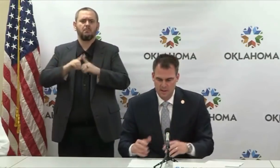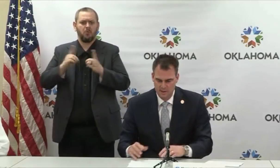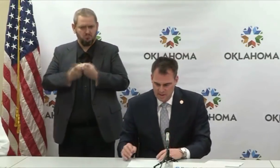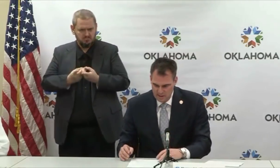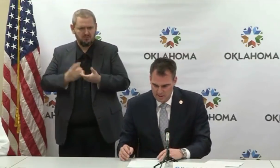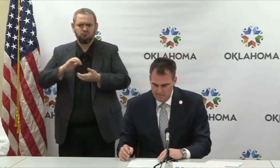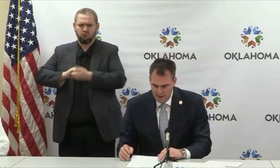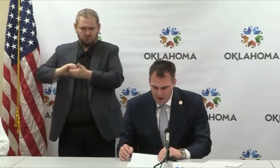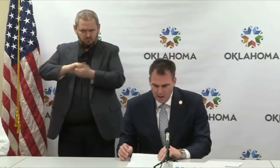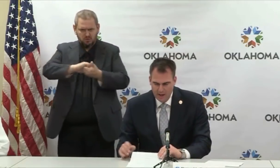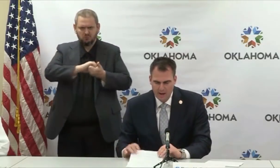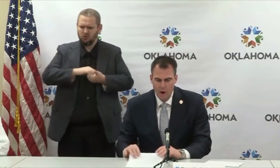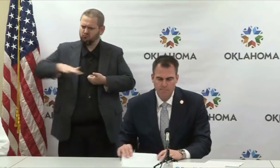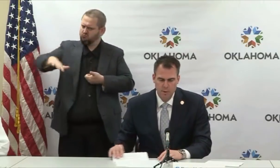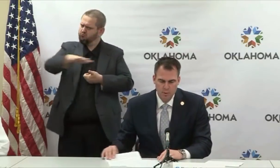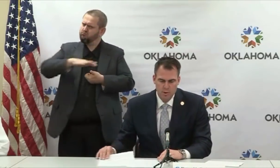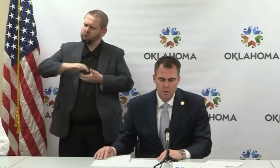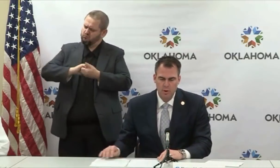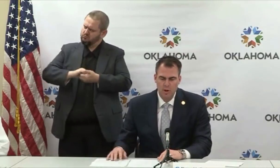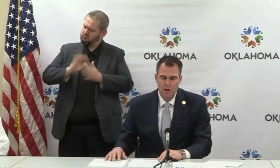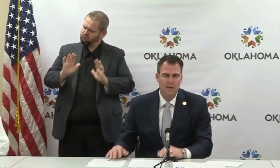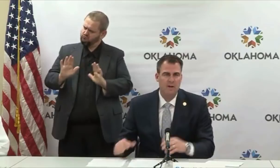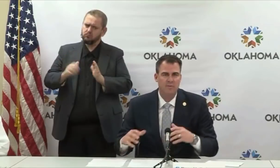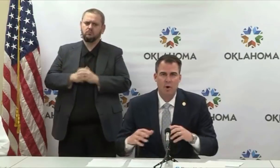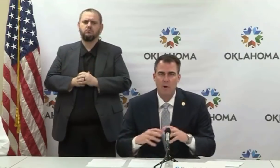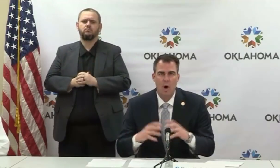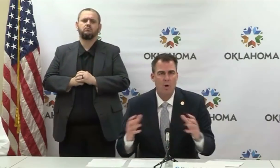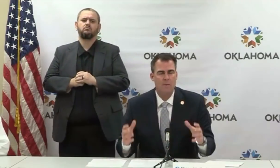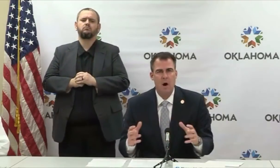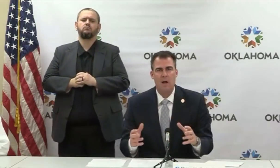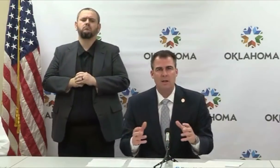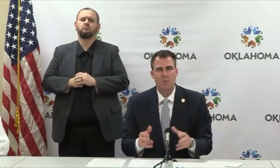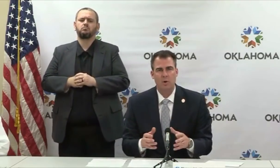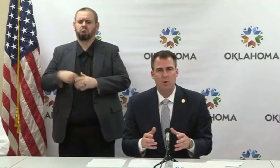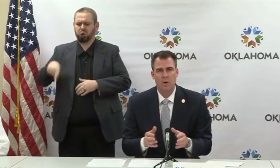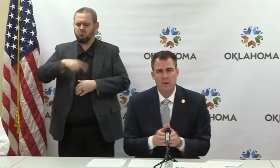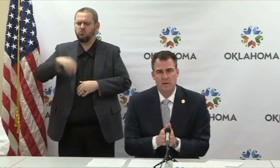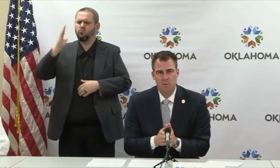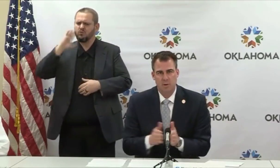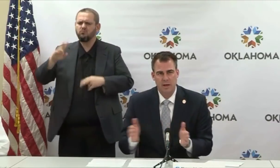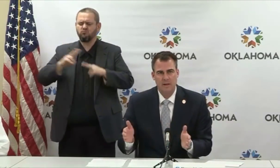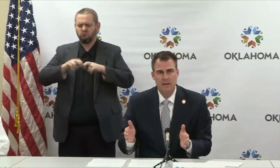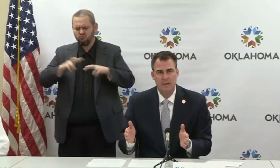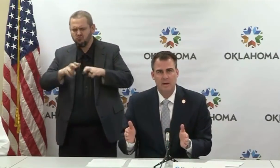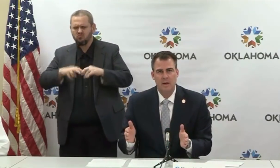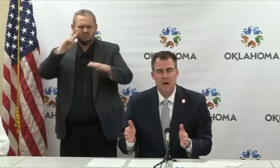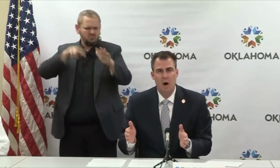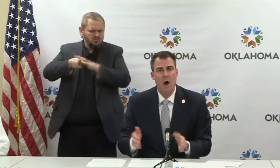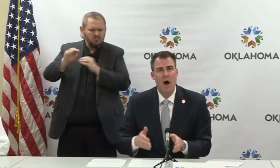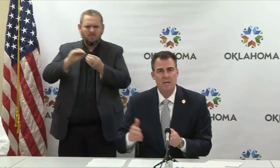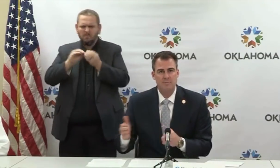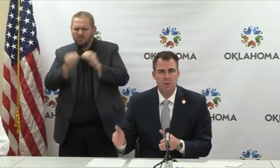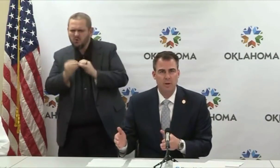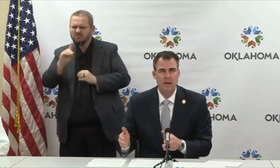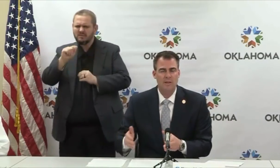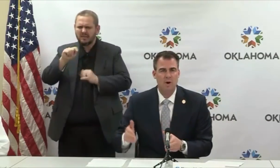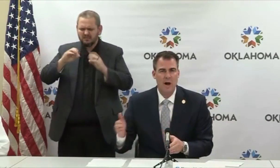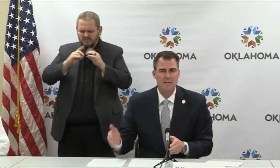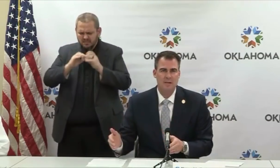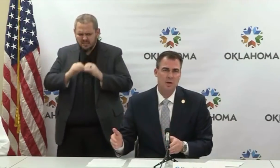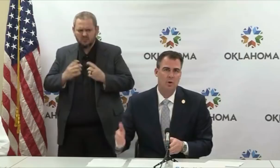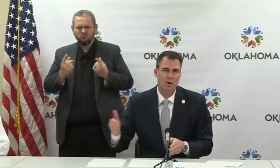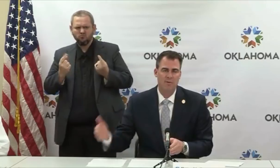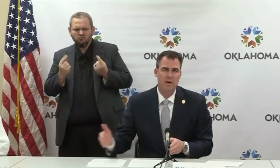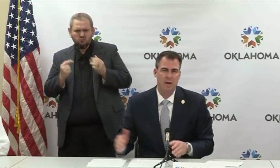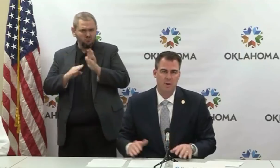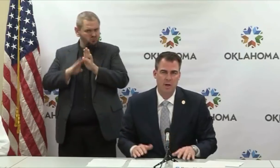the modeling and help booster and confirm all the model that we're doing that is predicting our hospital needs, our